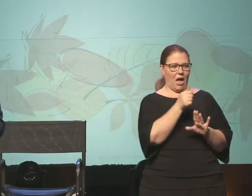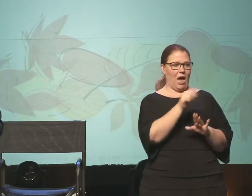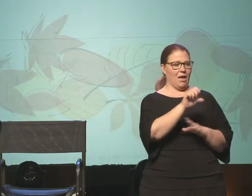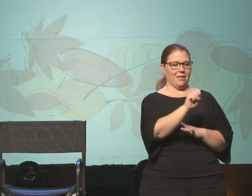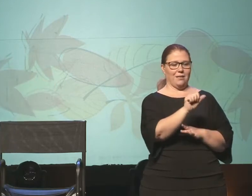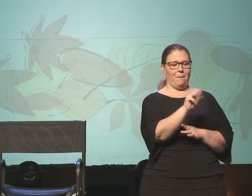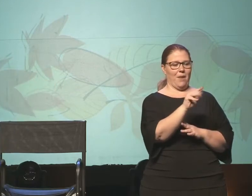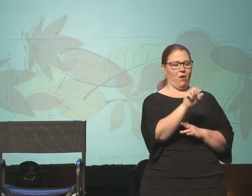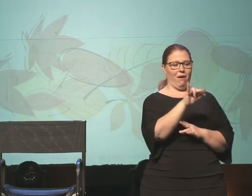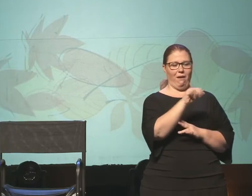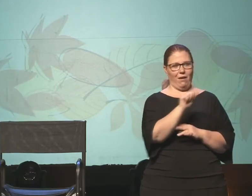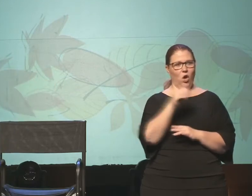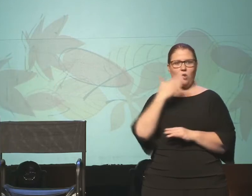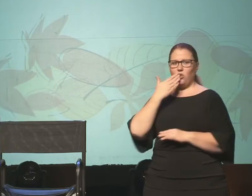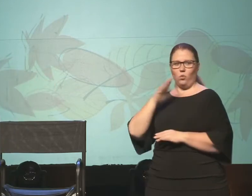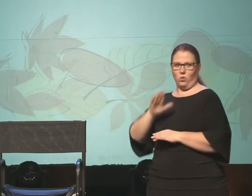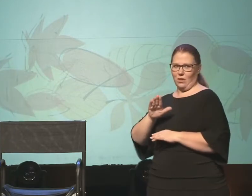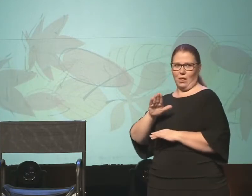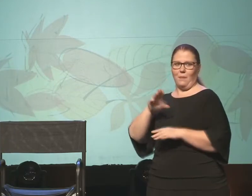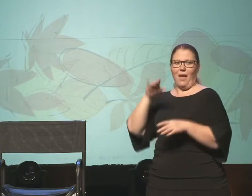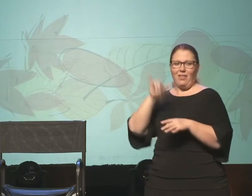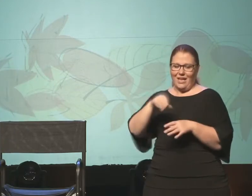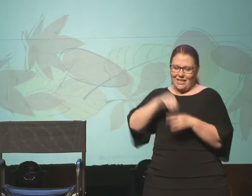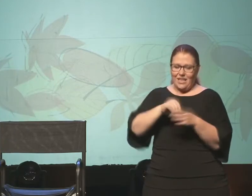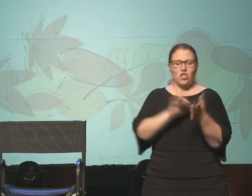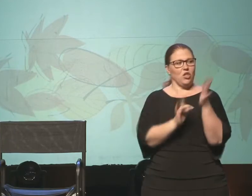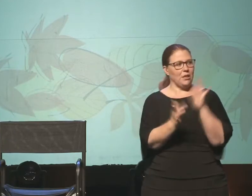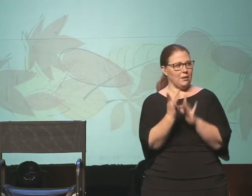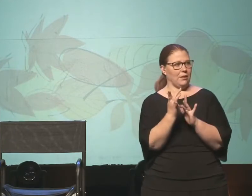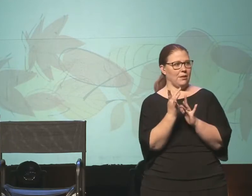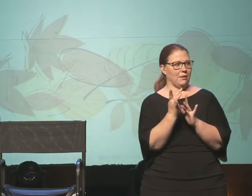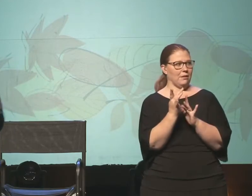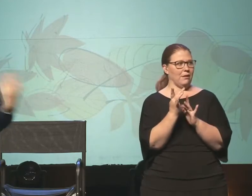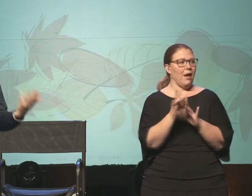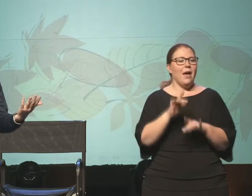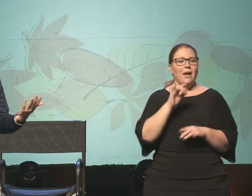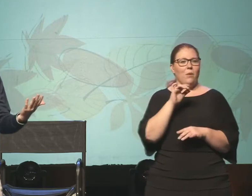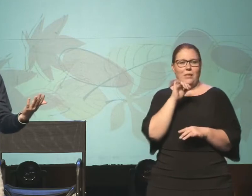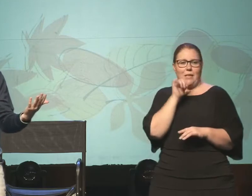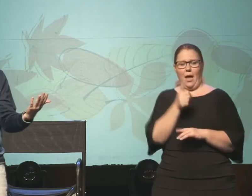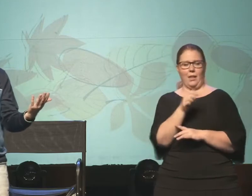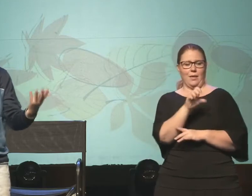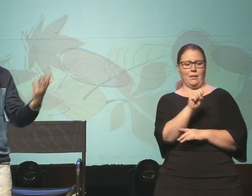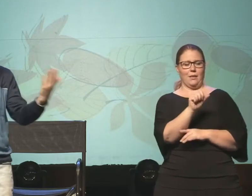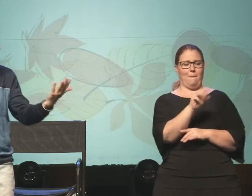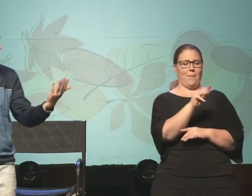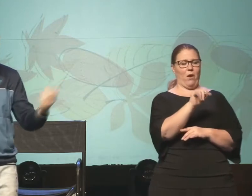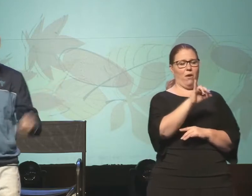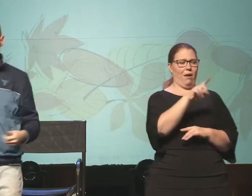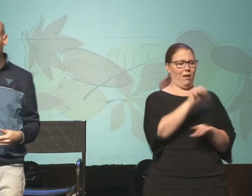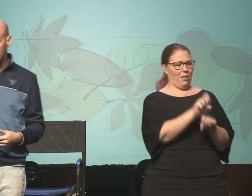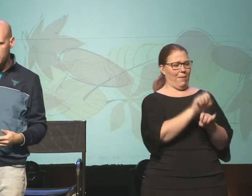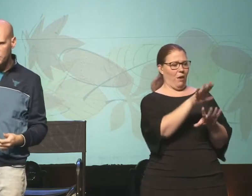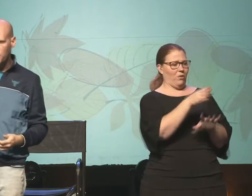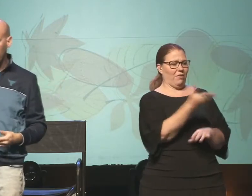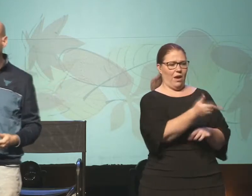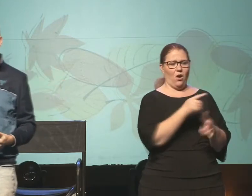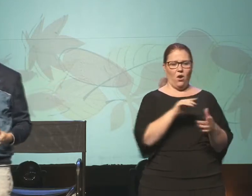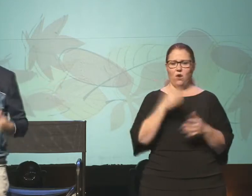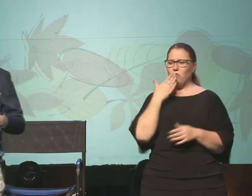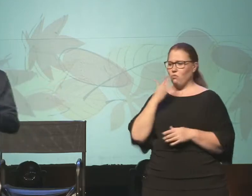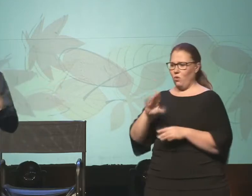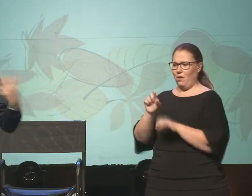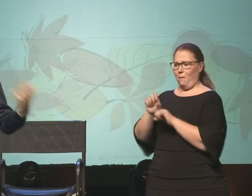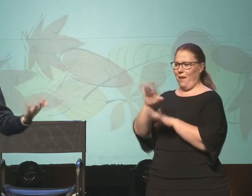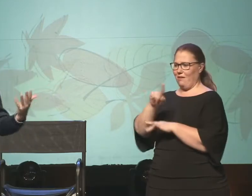Jerusalem. It was in Jesus. It wasn't that Samaria, that Mount Gerizim or Jerusalem or Mount